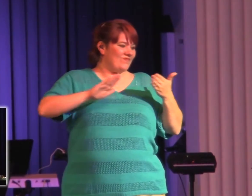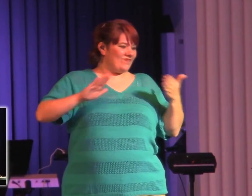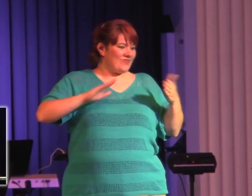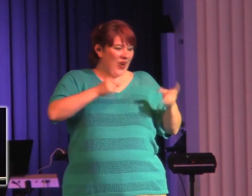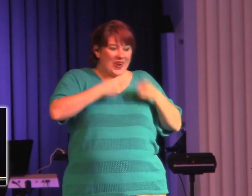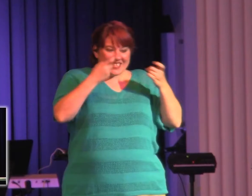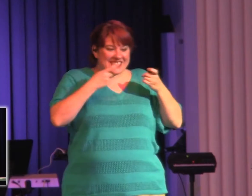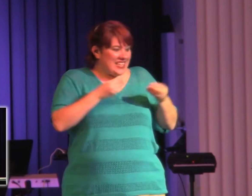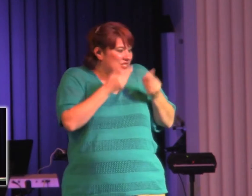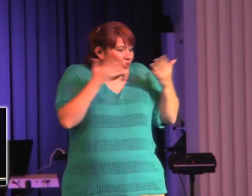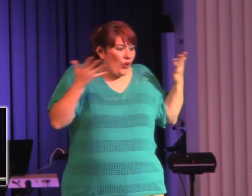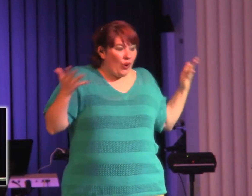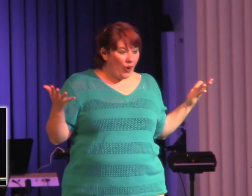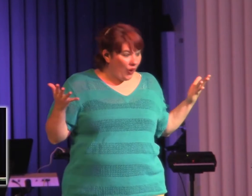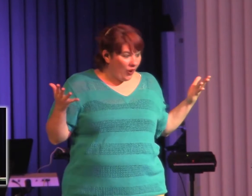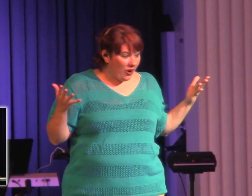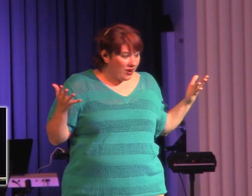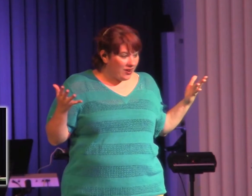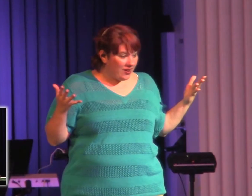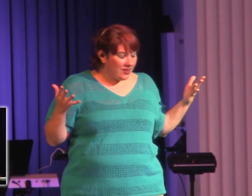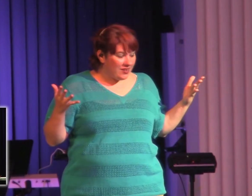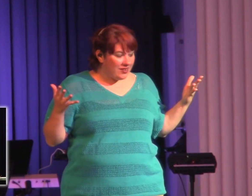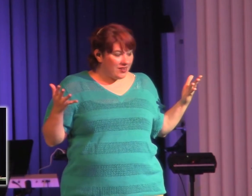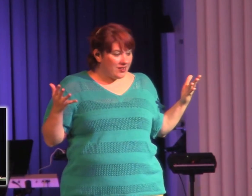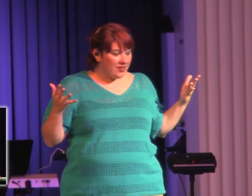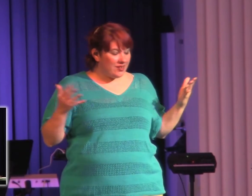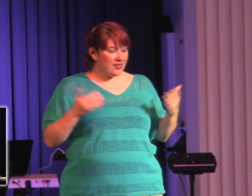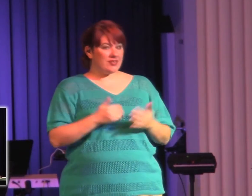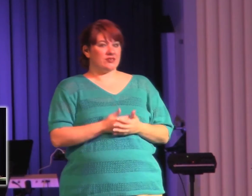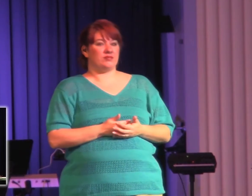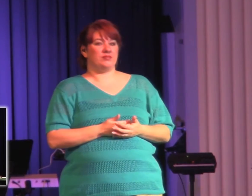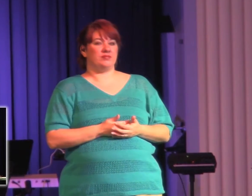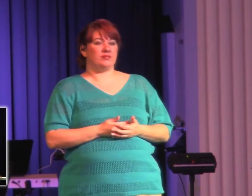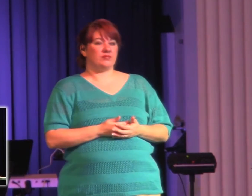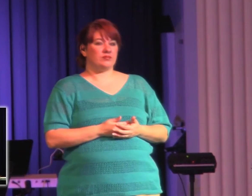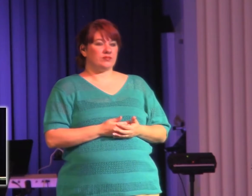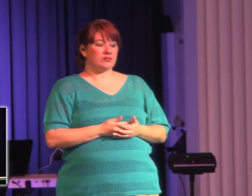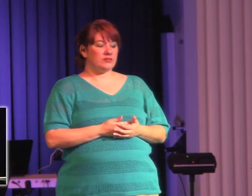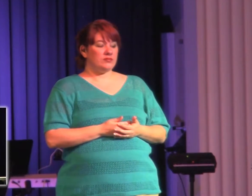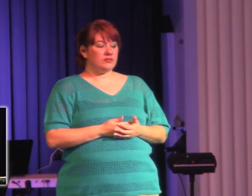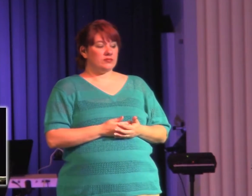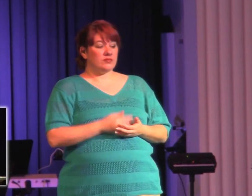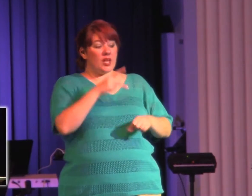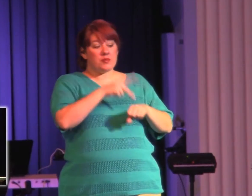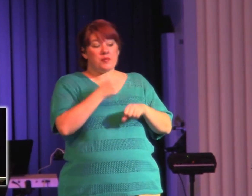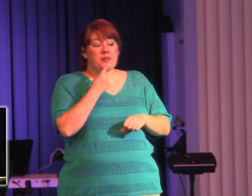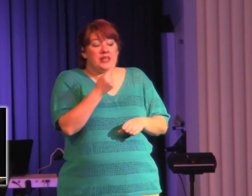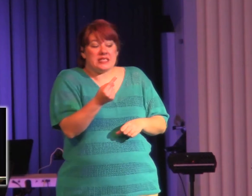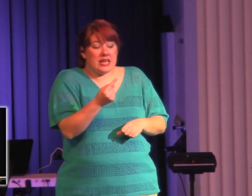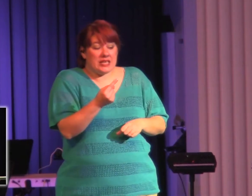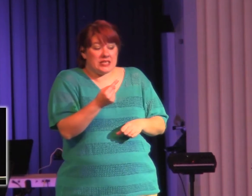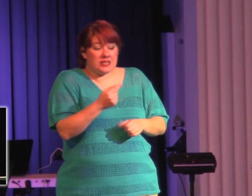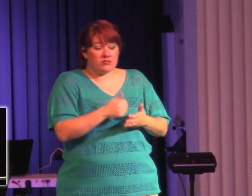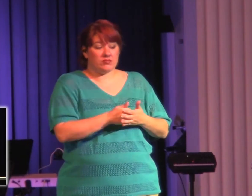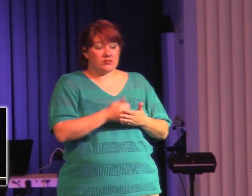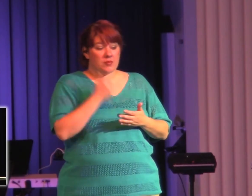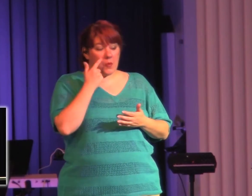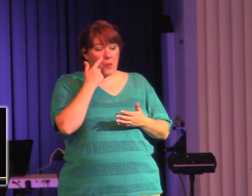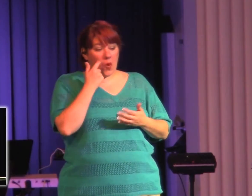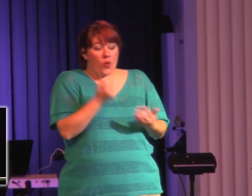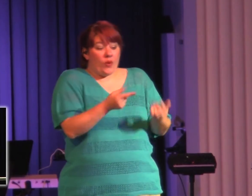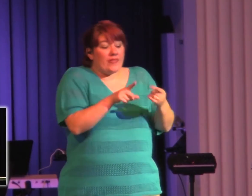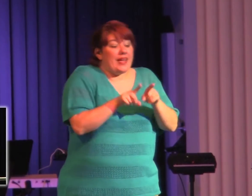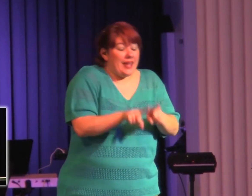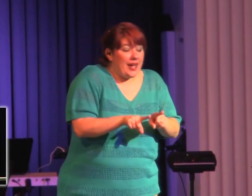imperishable seed. Indeed, this is what he's talking about. But he says, you know what? As a result of that,